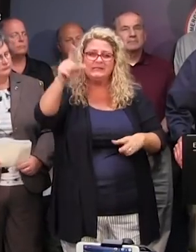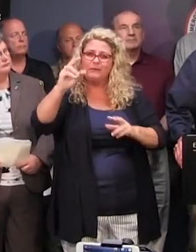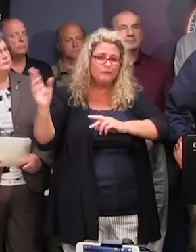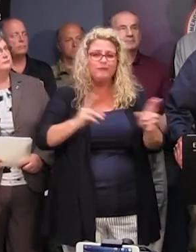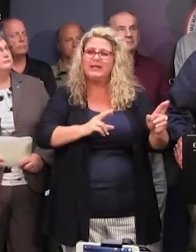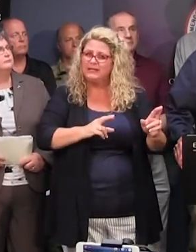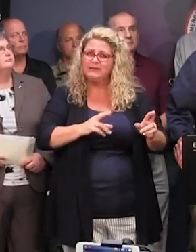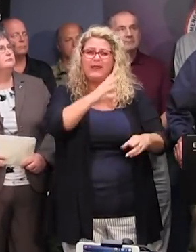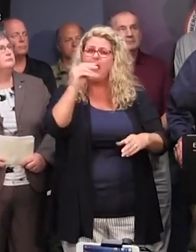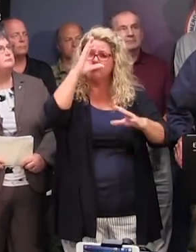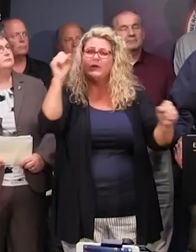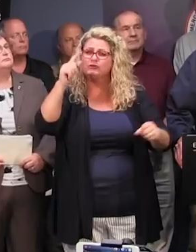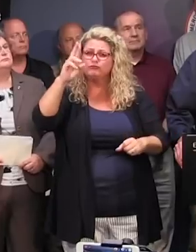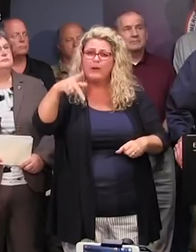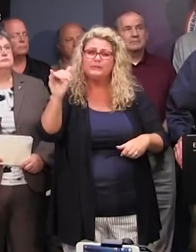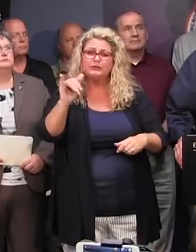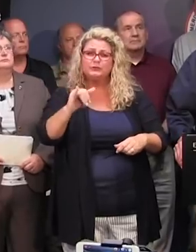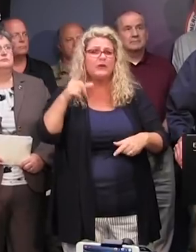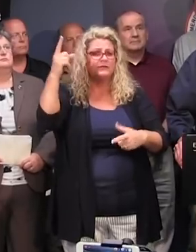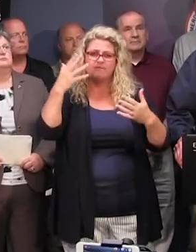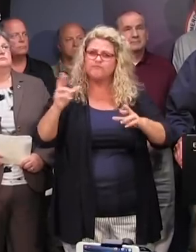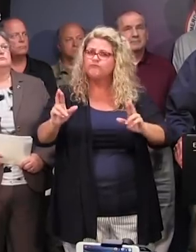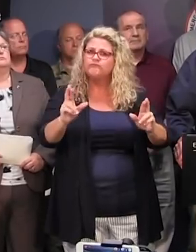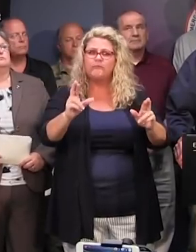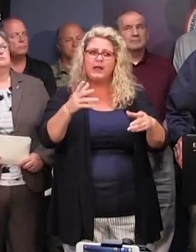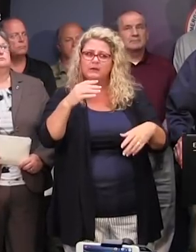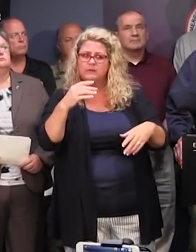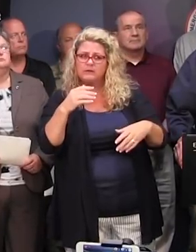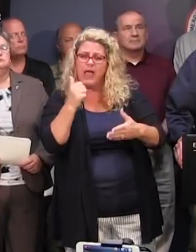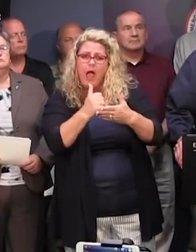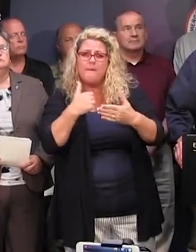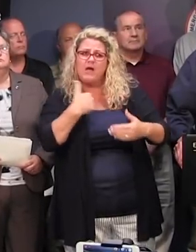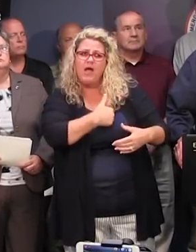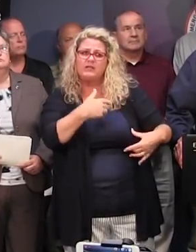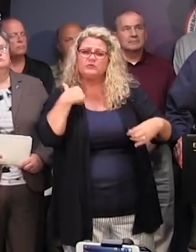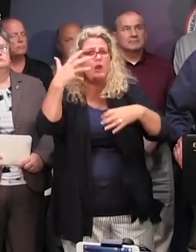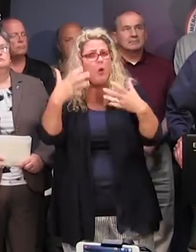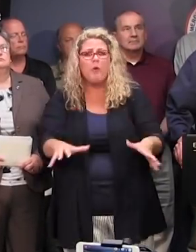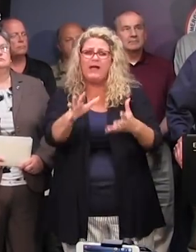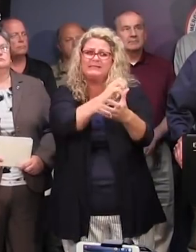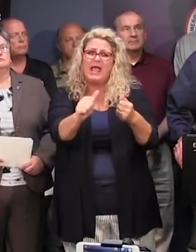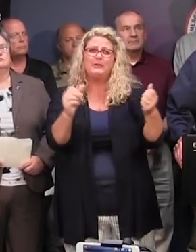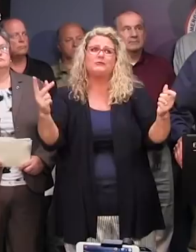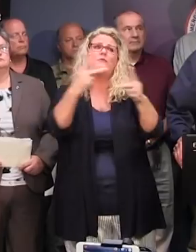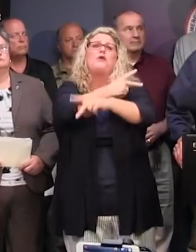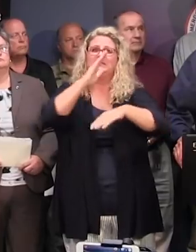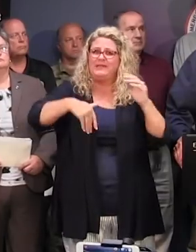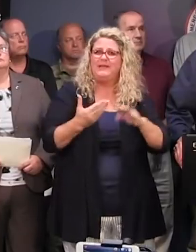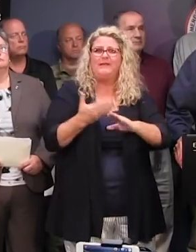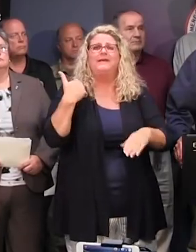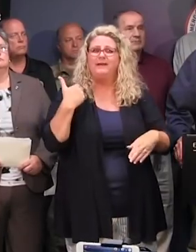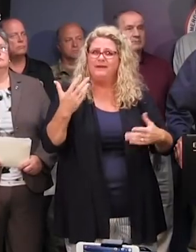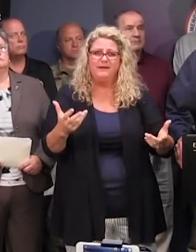very, including President Trump, and they're all very eager to see that we do not suffer any more damage in South Carolina than we have to.